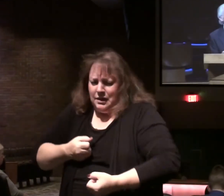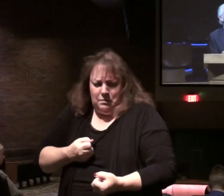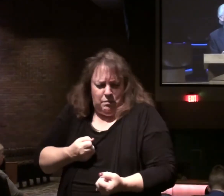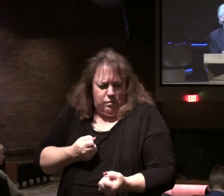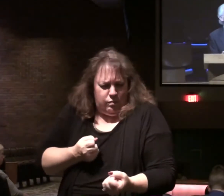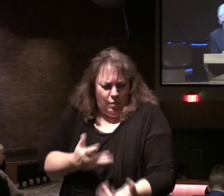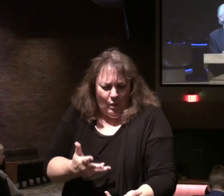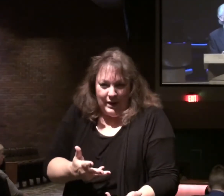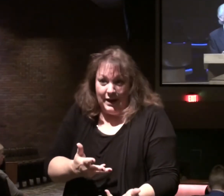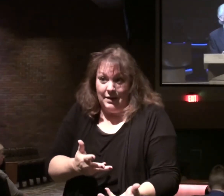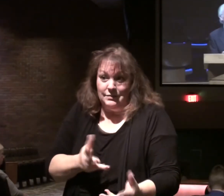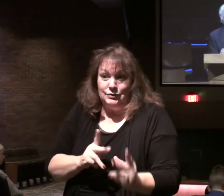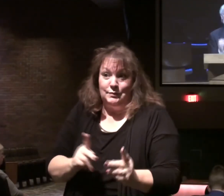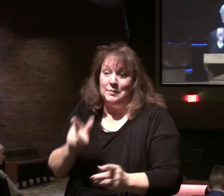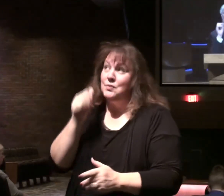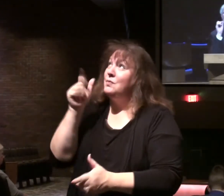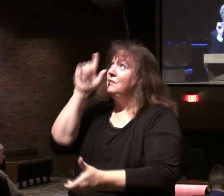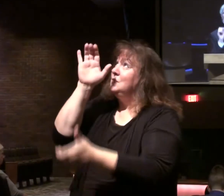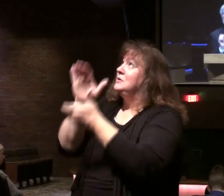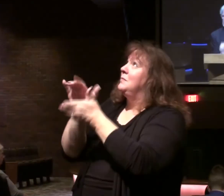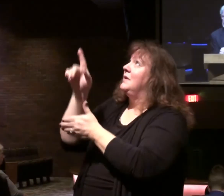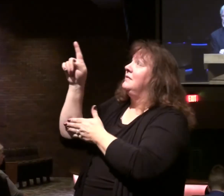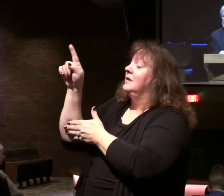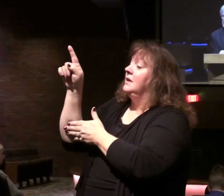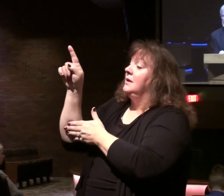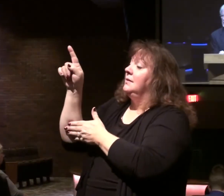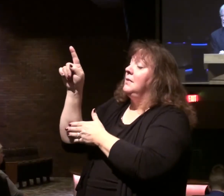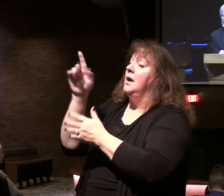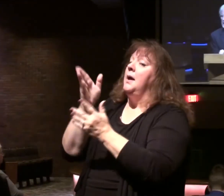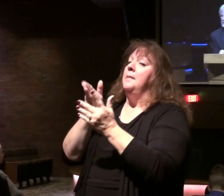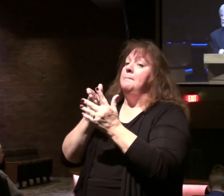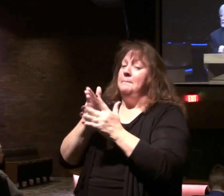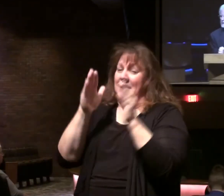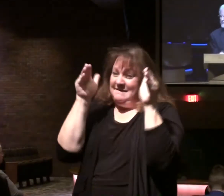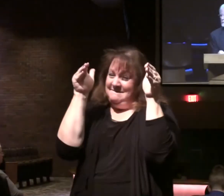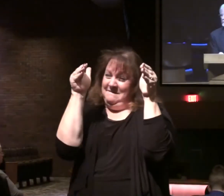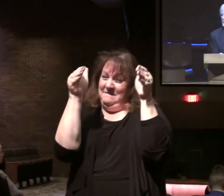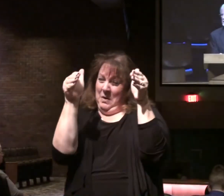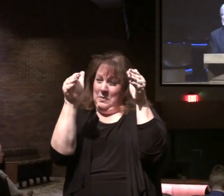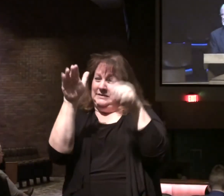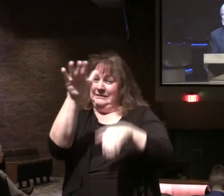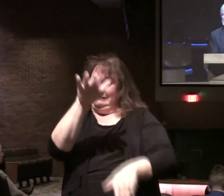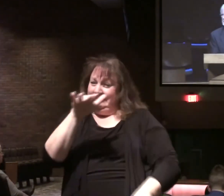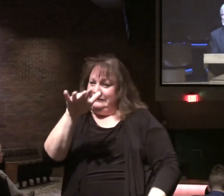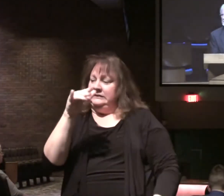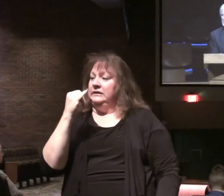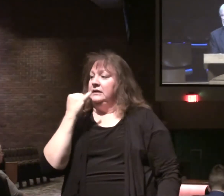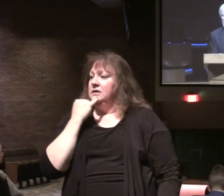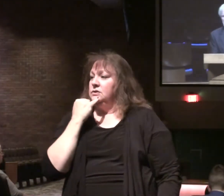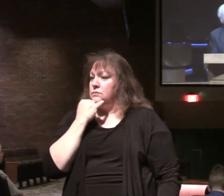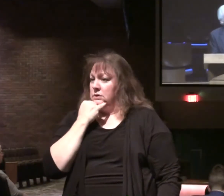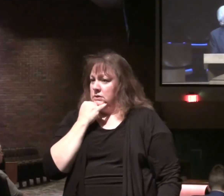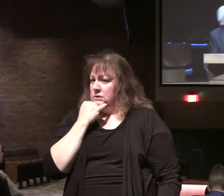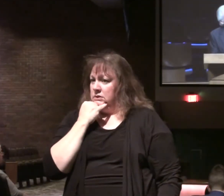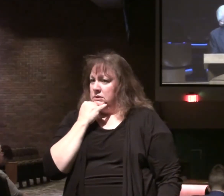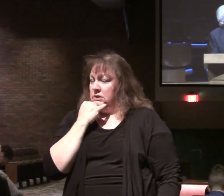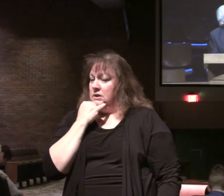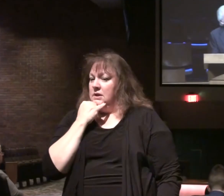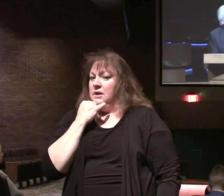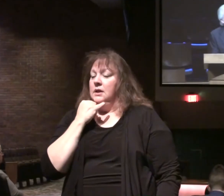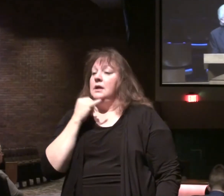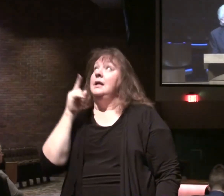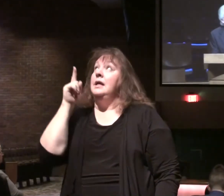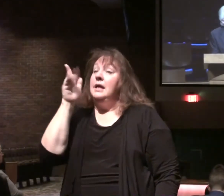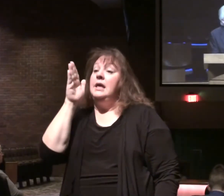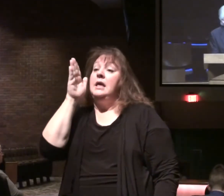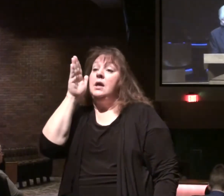world. But God dealing specifically with the nation Israel. That He prophesied